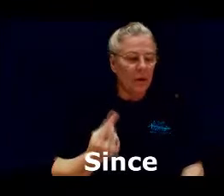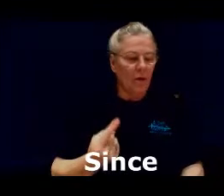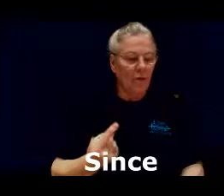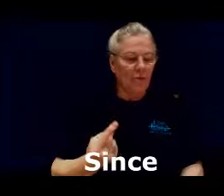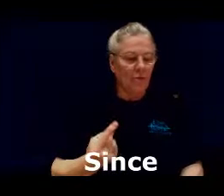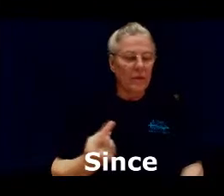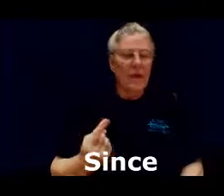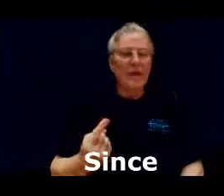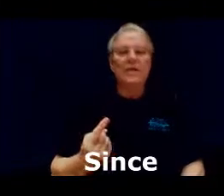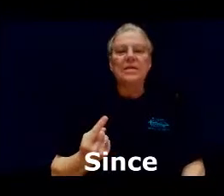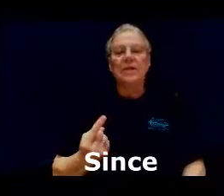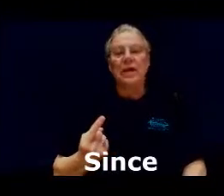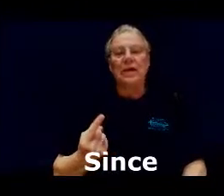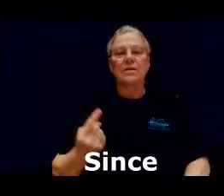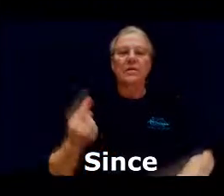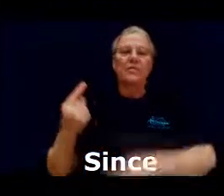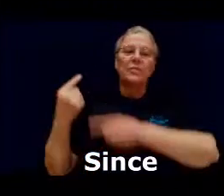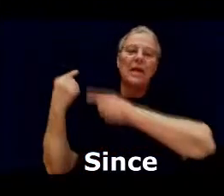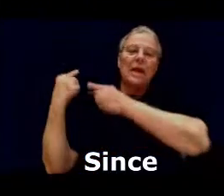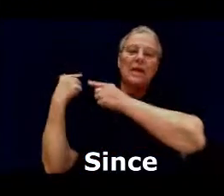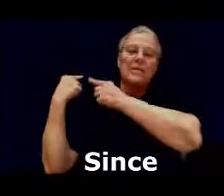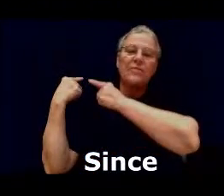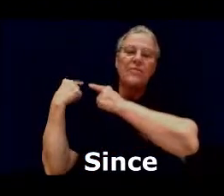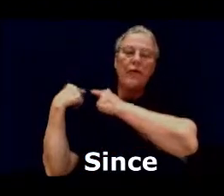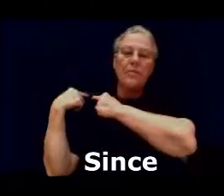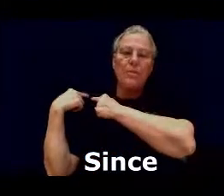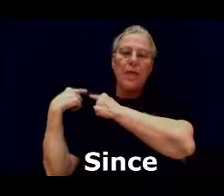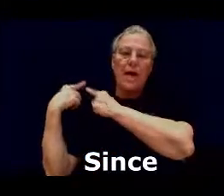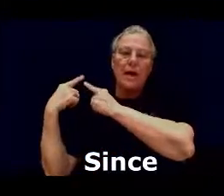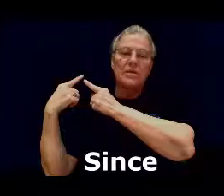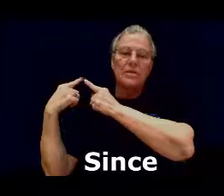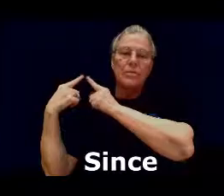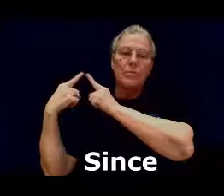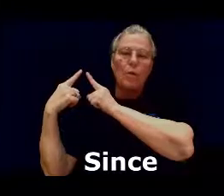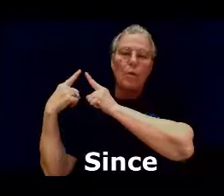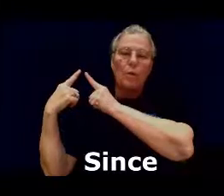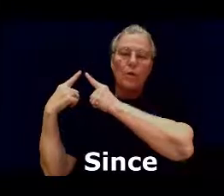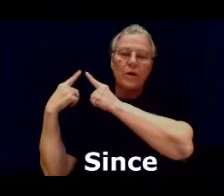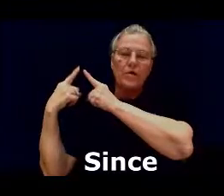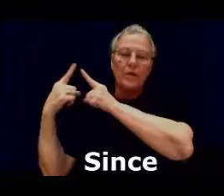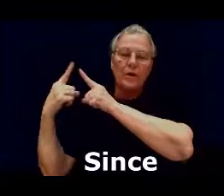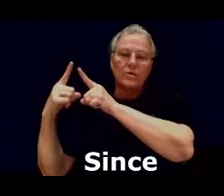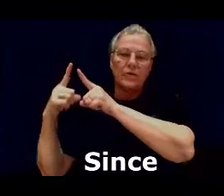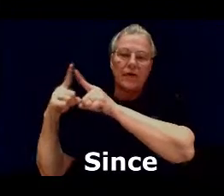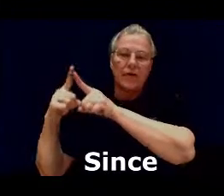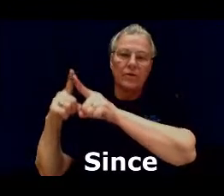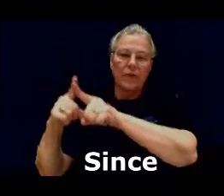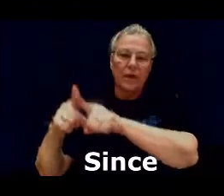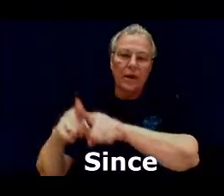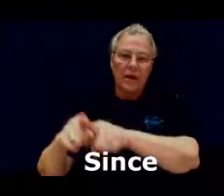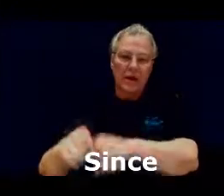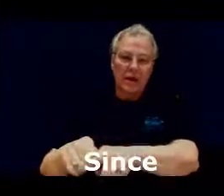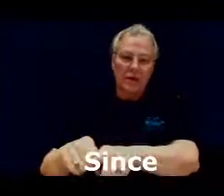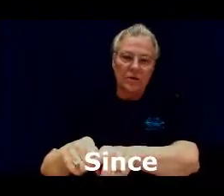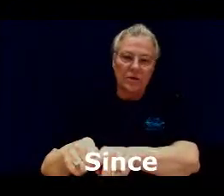alone since that is from the past both pointer fingers together into